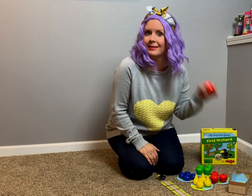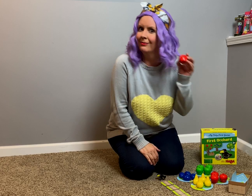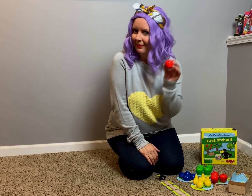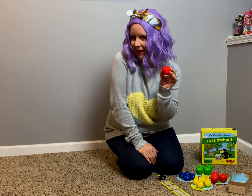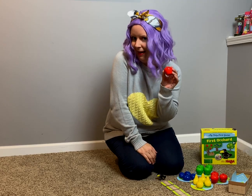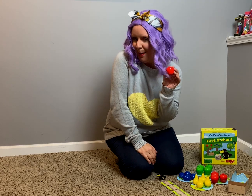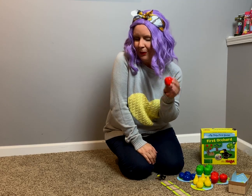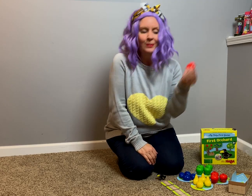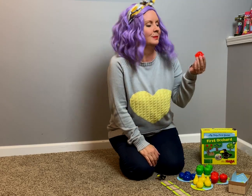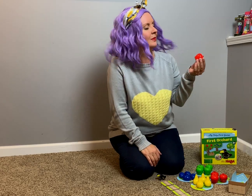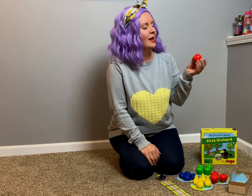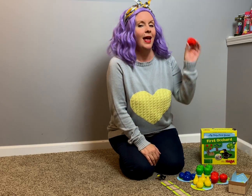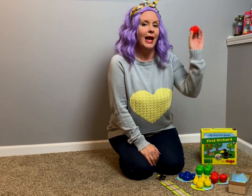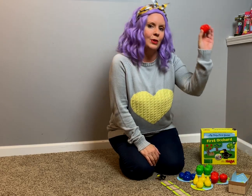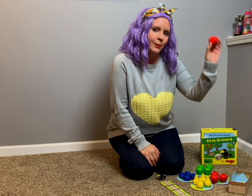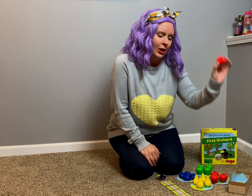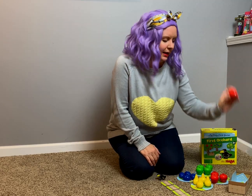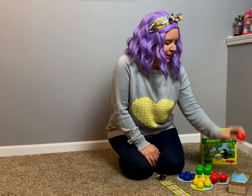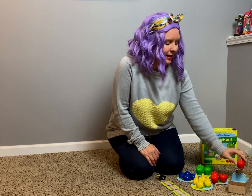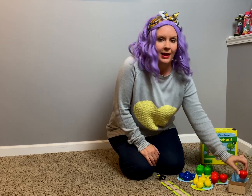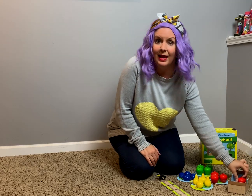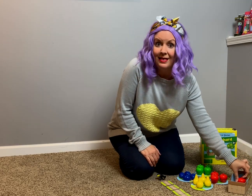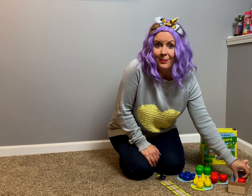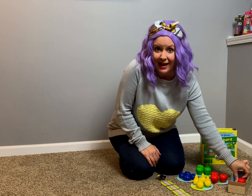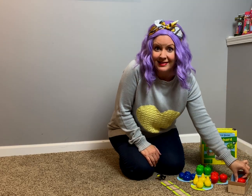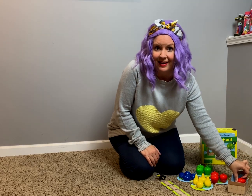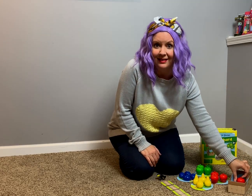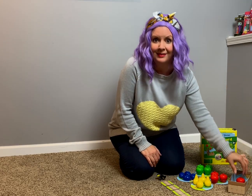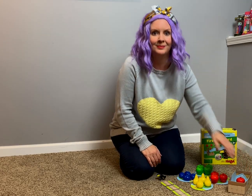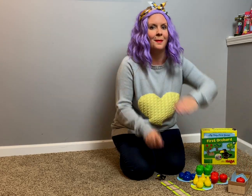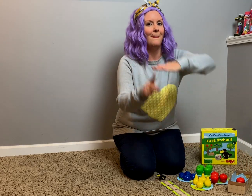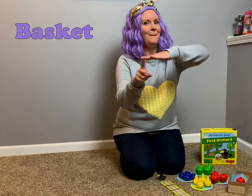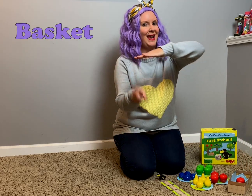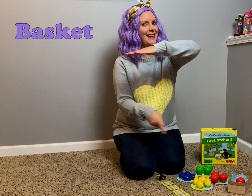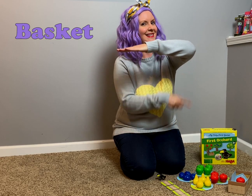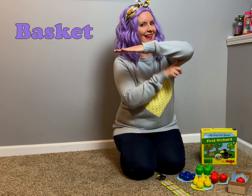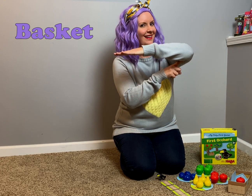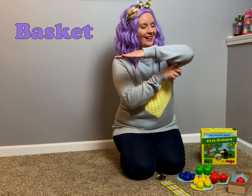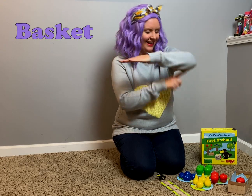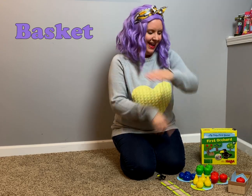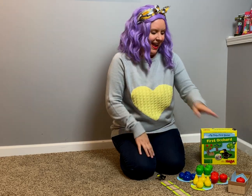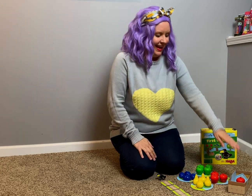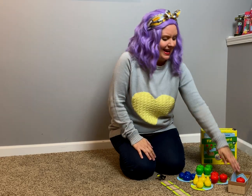an apple, and we put it in the basket. Basket. And